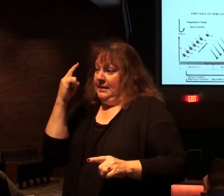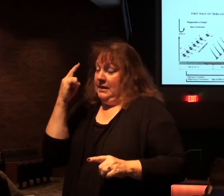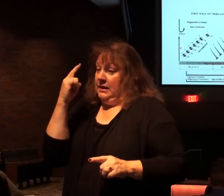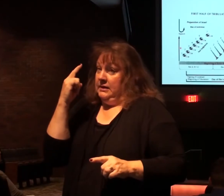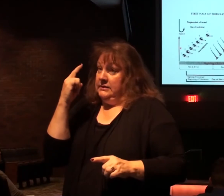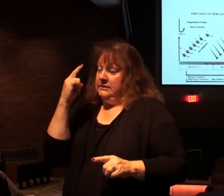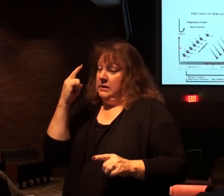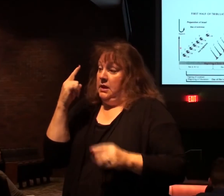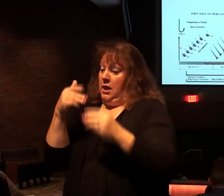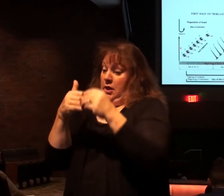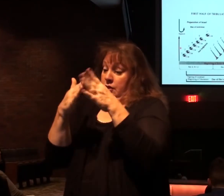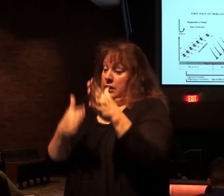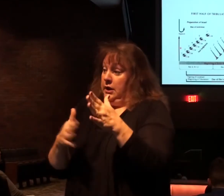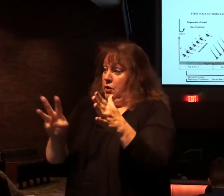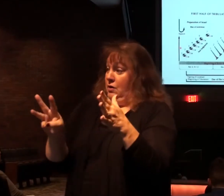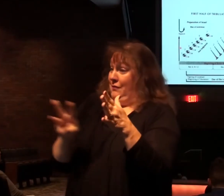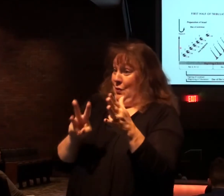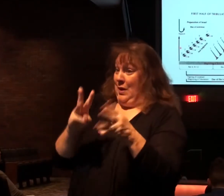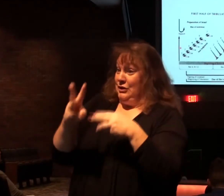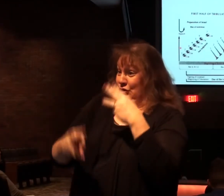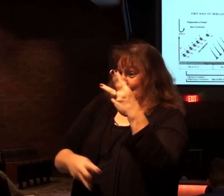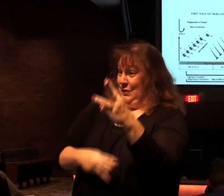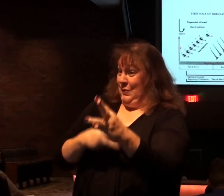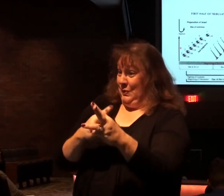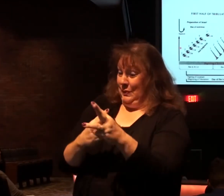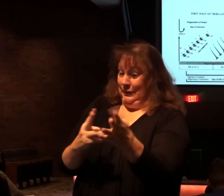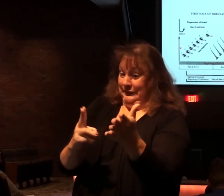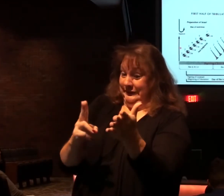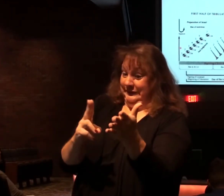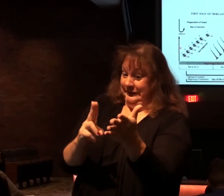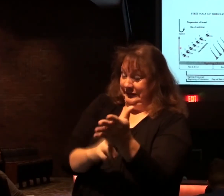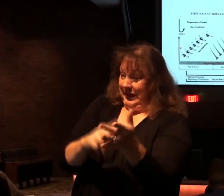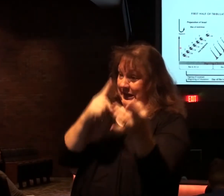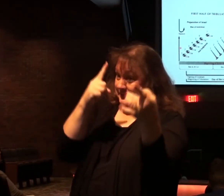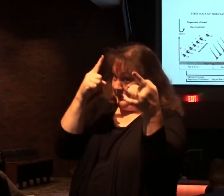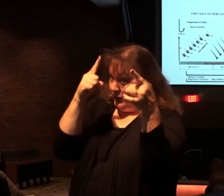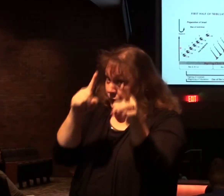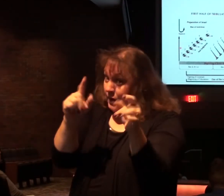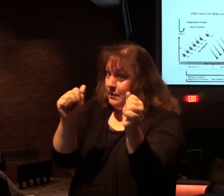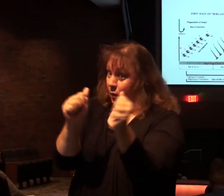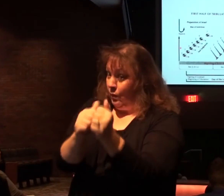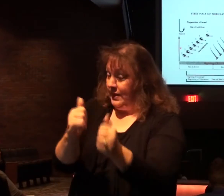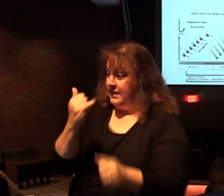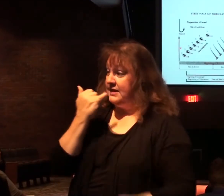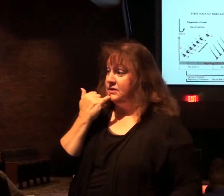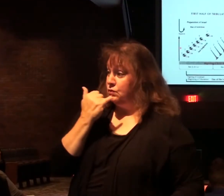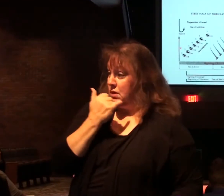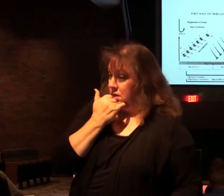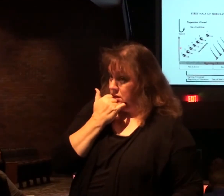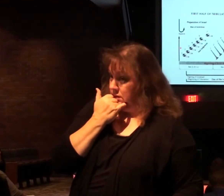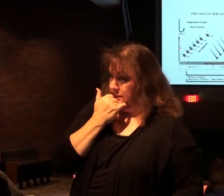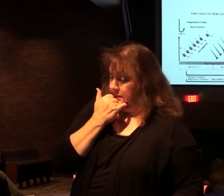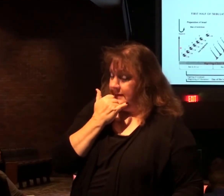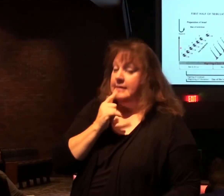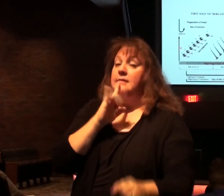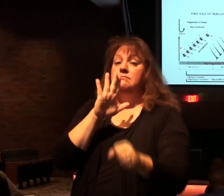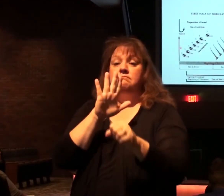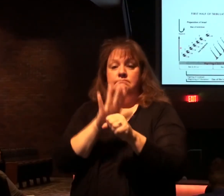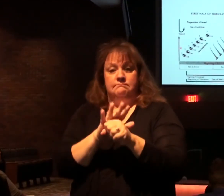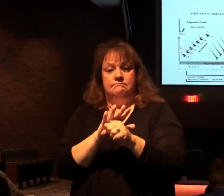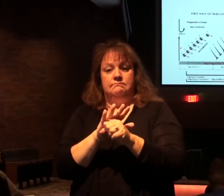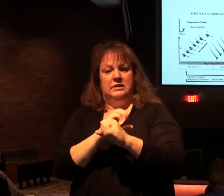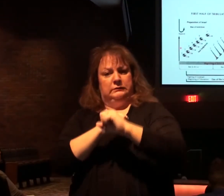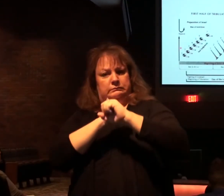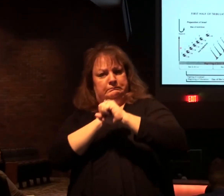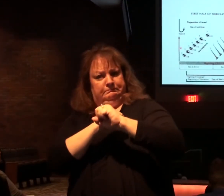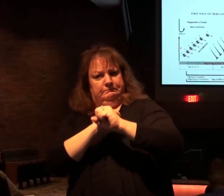of the leader of the Western world, he signs an agreement with Israel, guaranteeing the